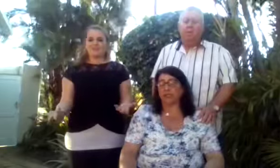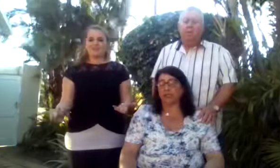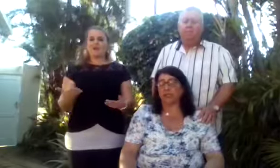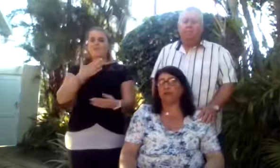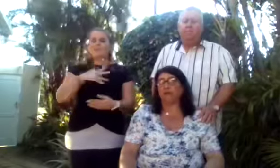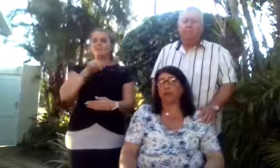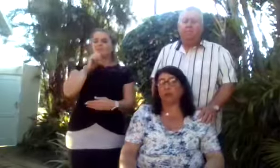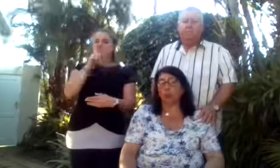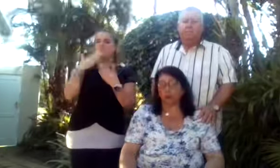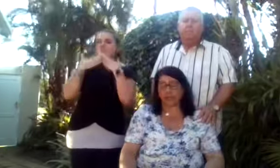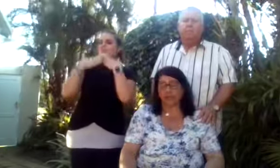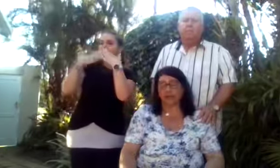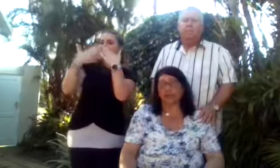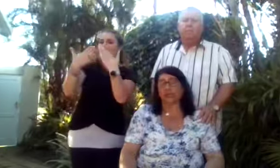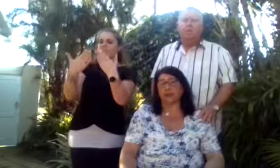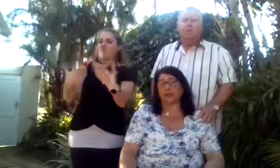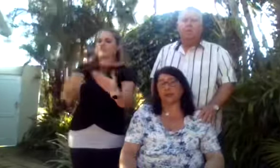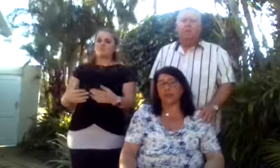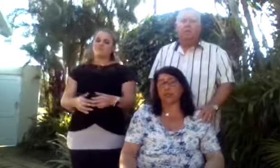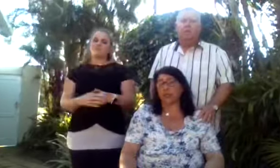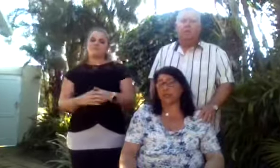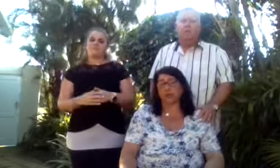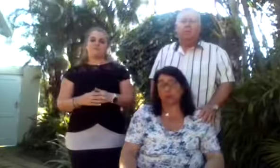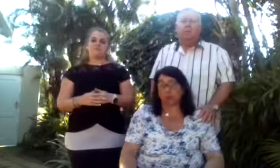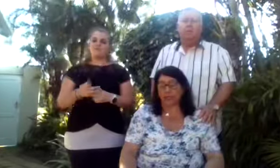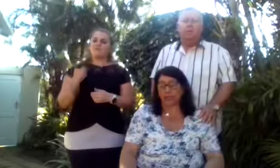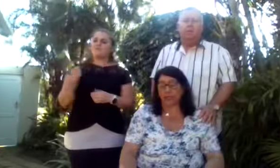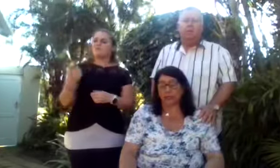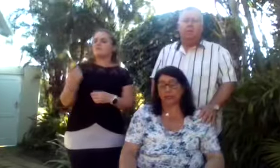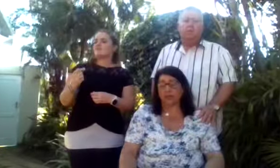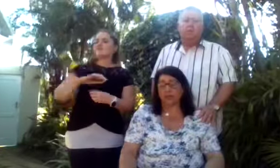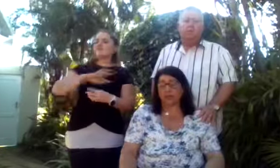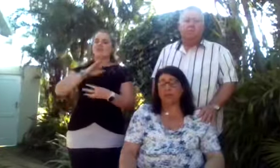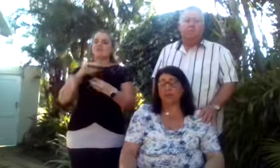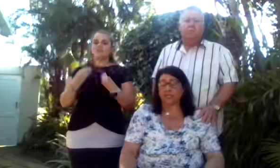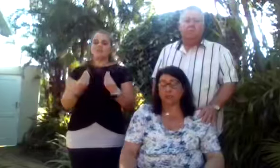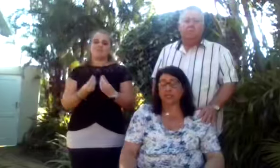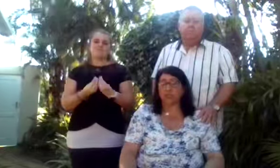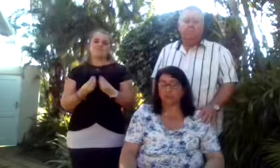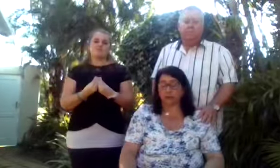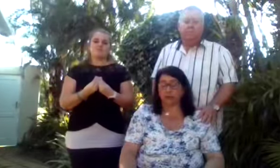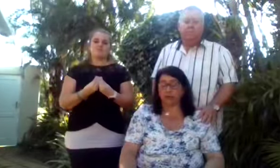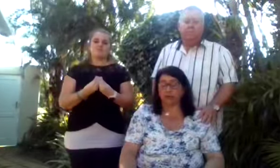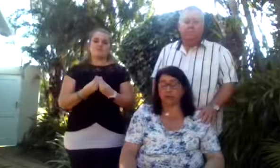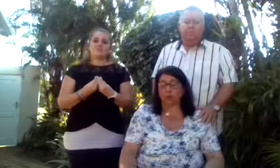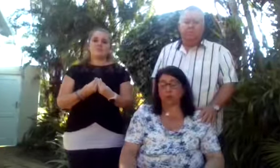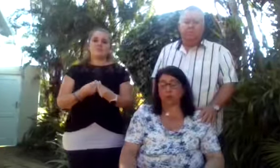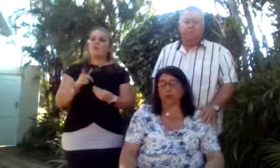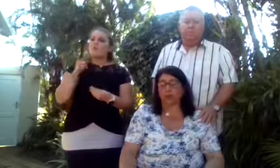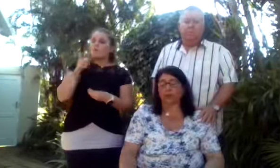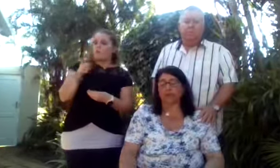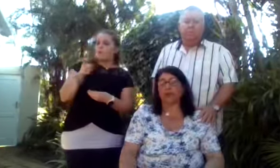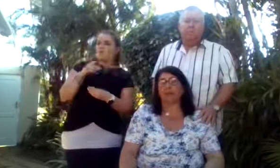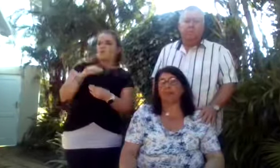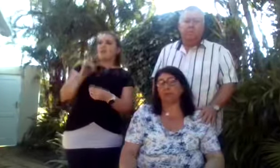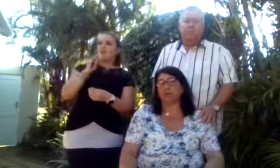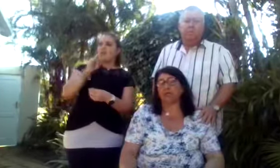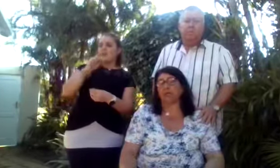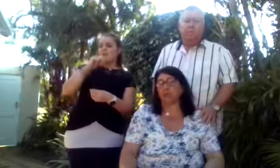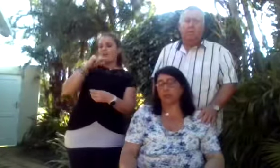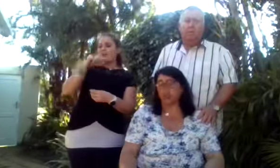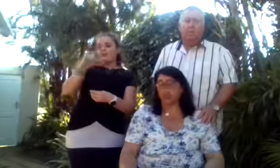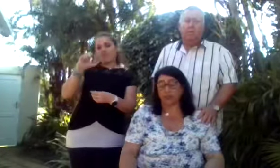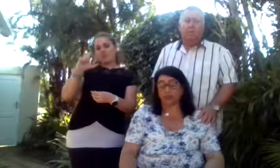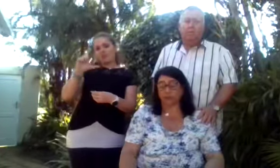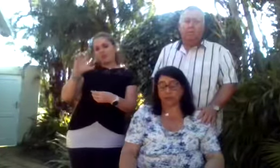publicly for all that they have done and mean to us always, but especially for the rock of support the whole Ingle family has